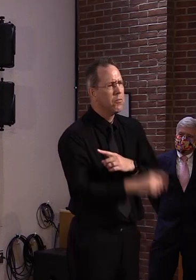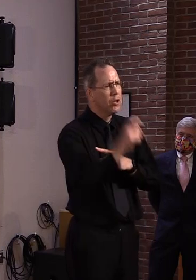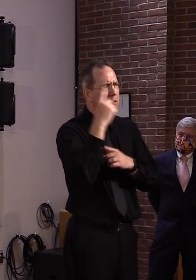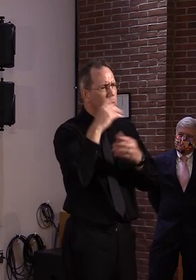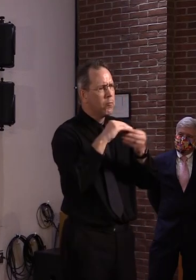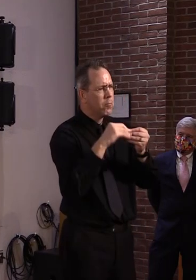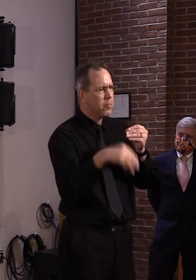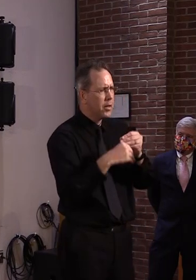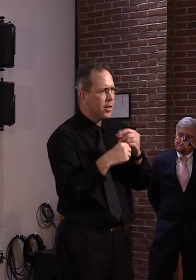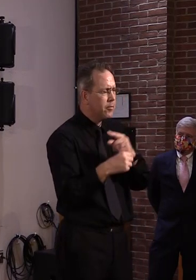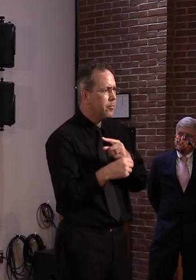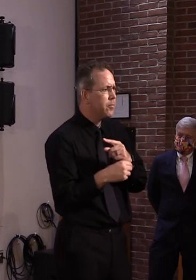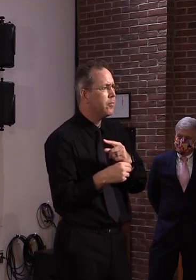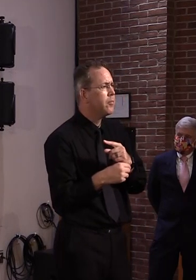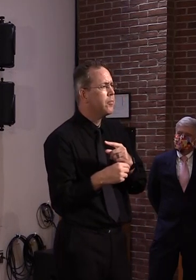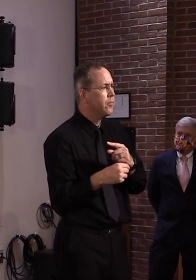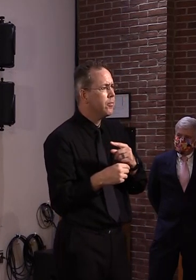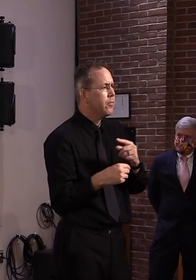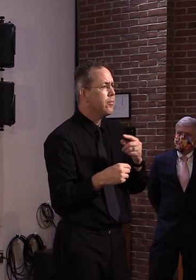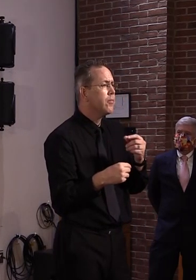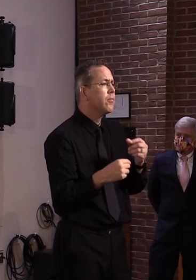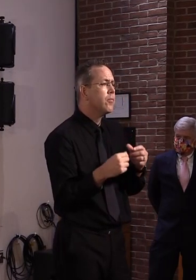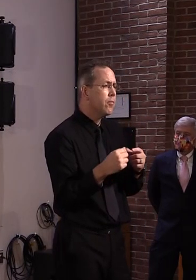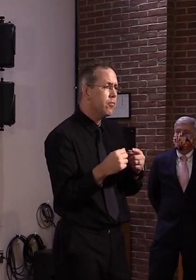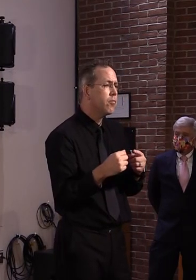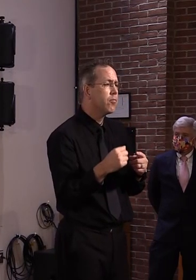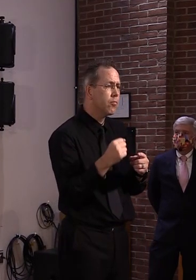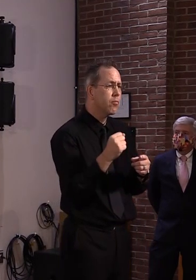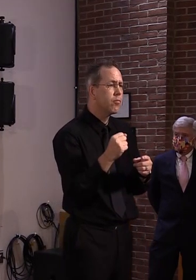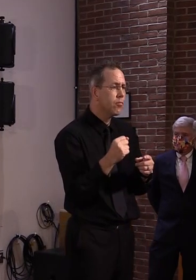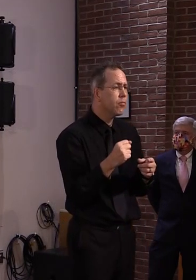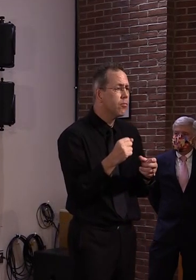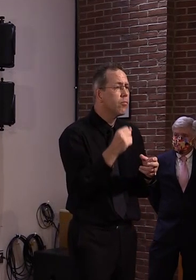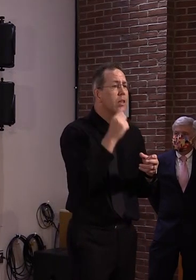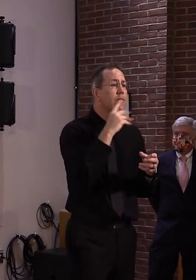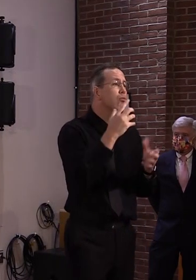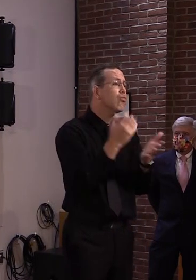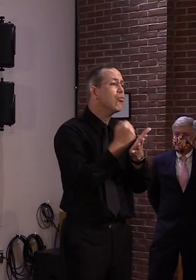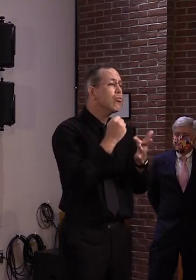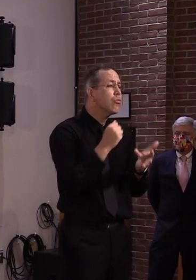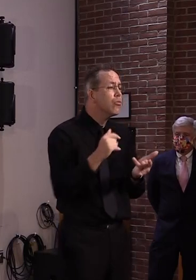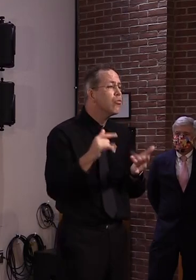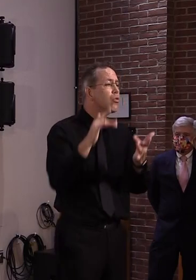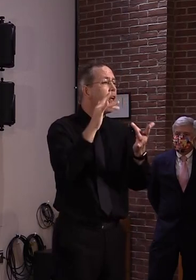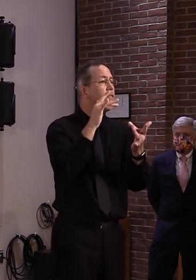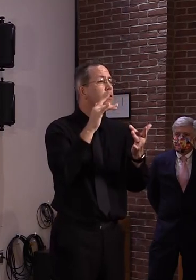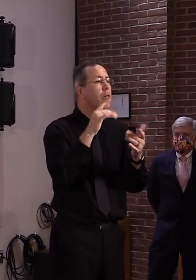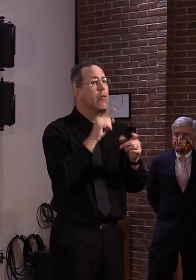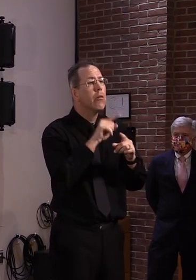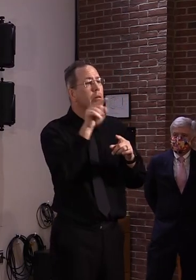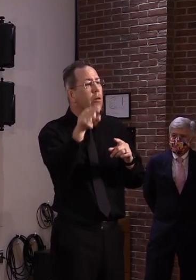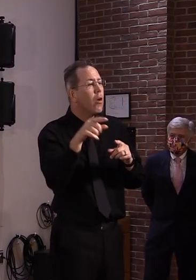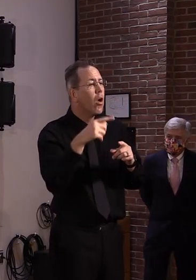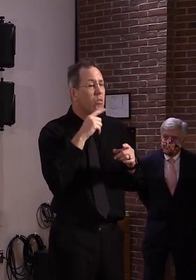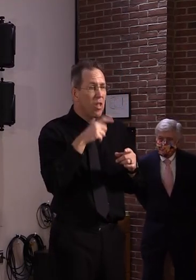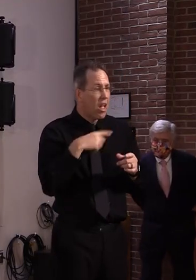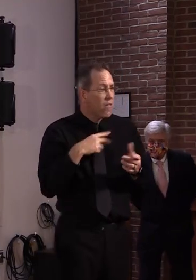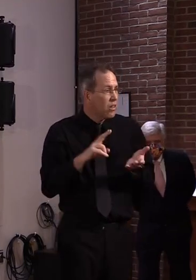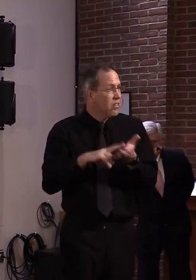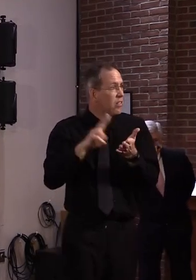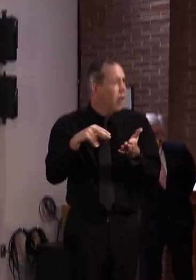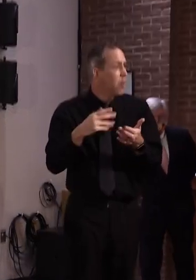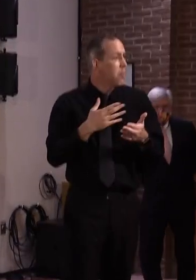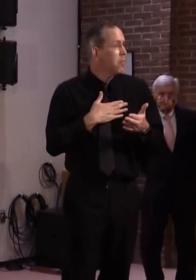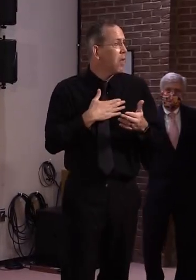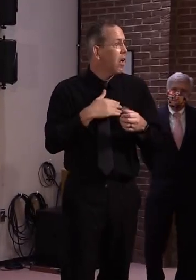another community, you can sign up at different in different locations. So you wouldn't have to be, for instance, from Burlington